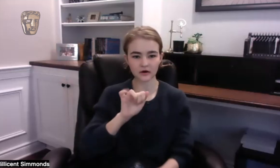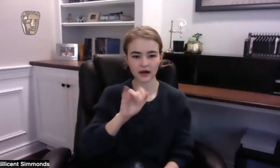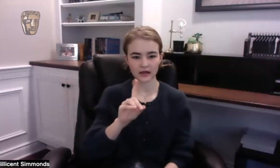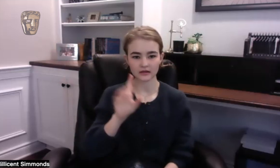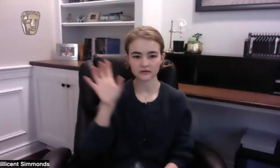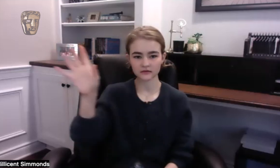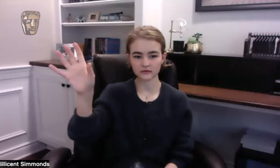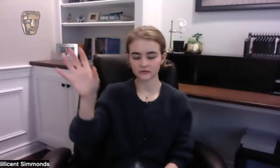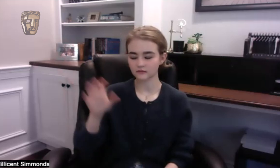aid kit